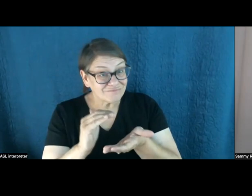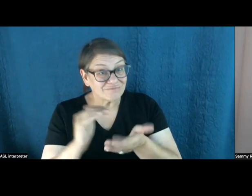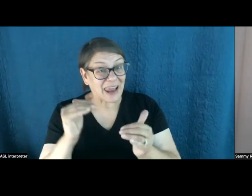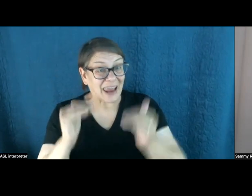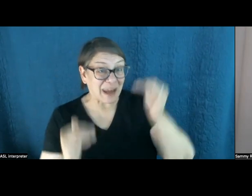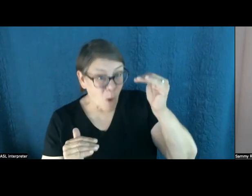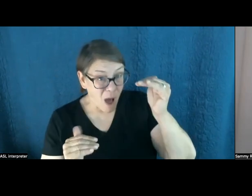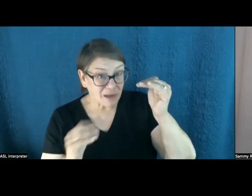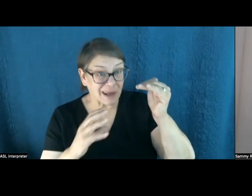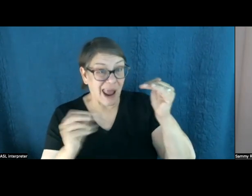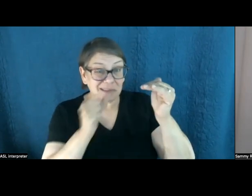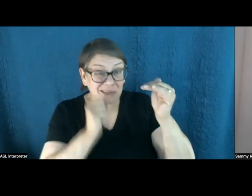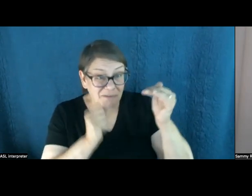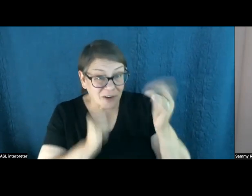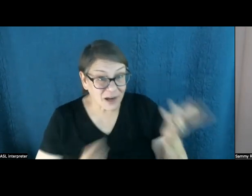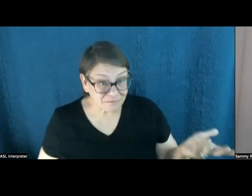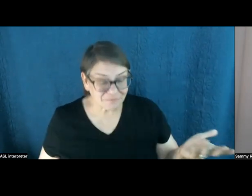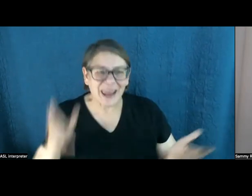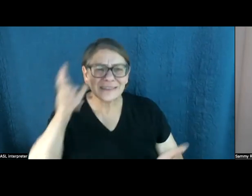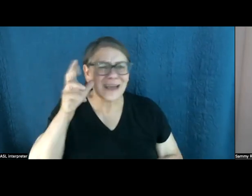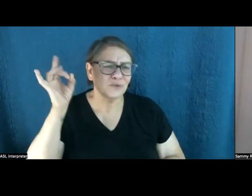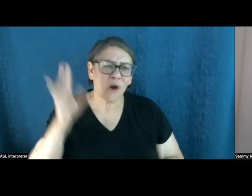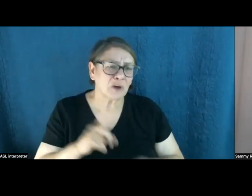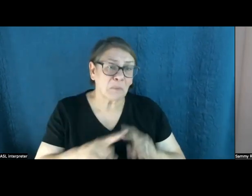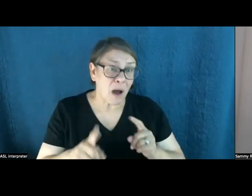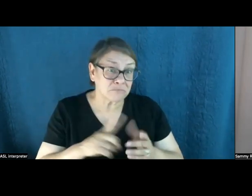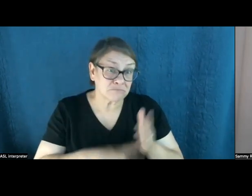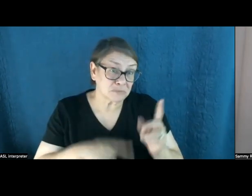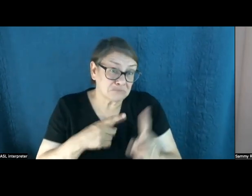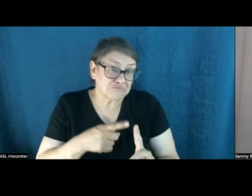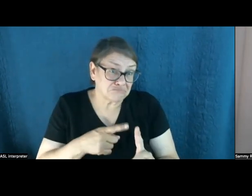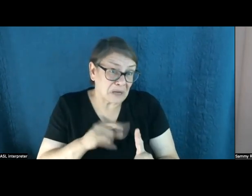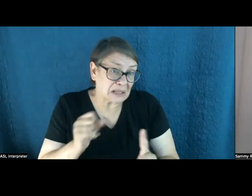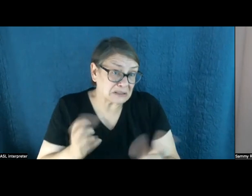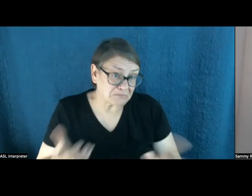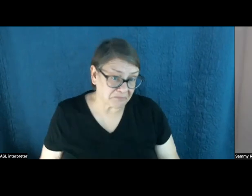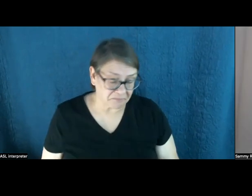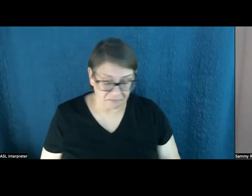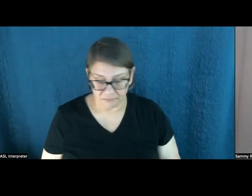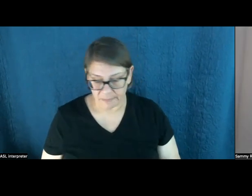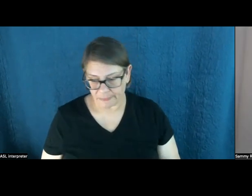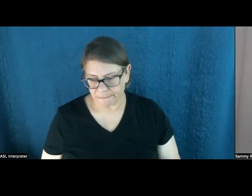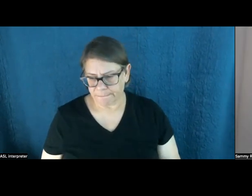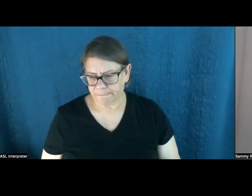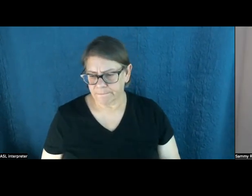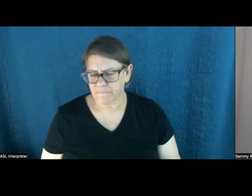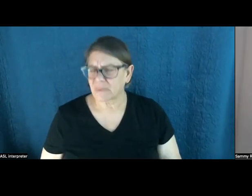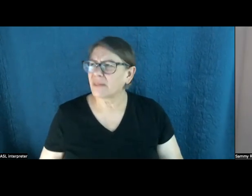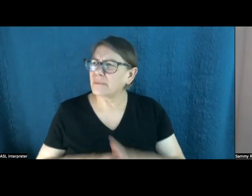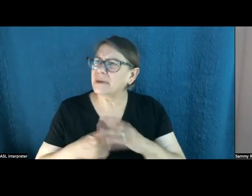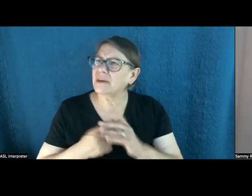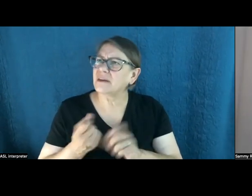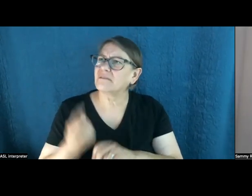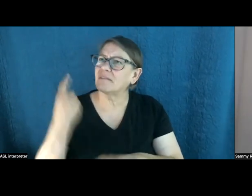we possibly can. It sounds dark, but it's just, it's where we're at. I actually wrote a piece last year, I it the beginning of last year,